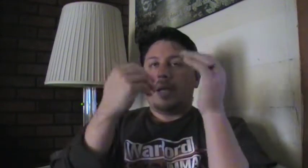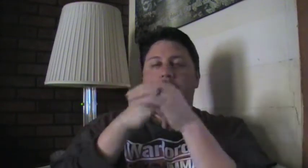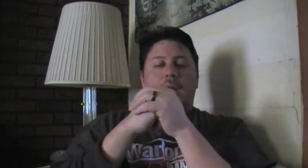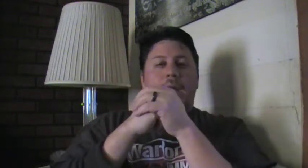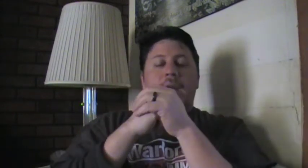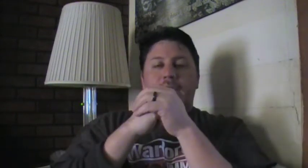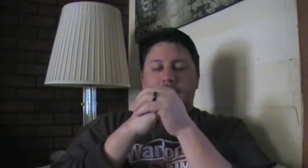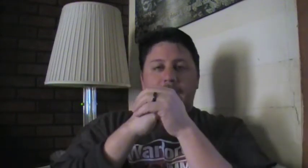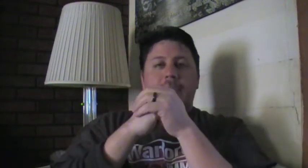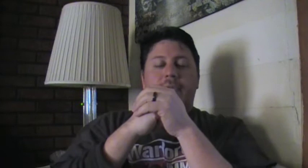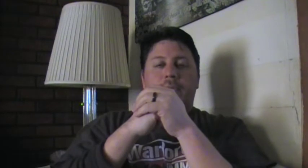And I've done that before.